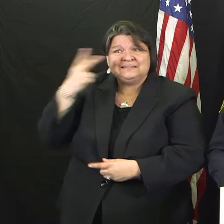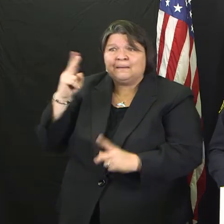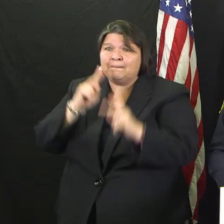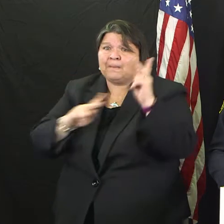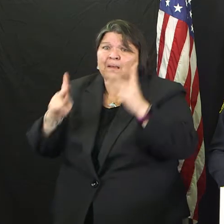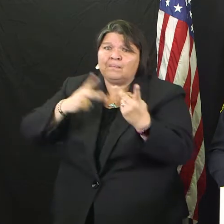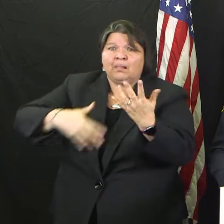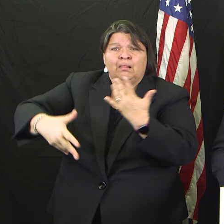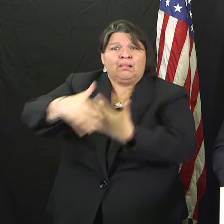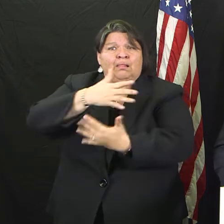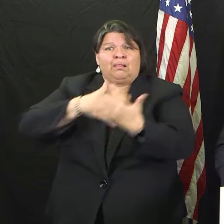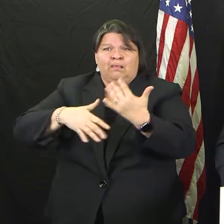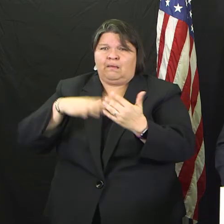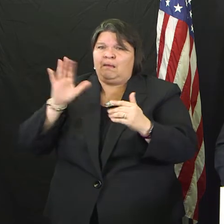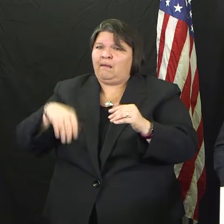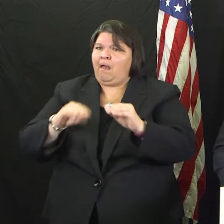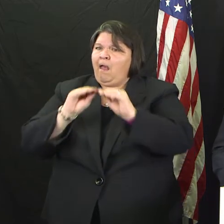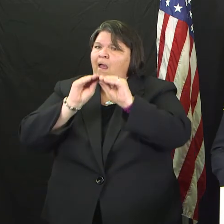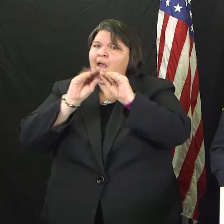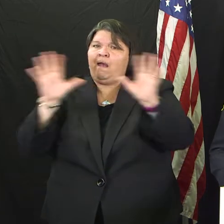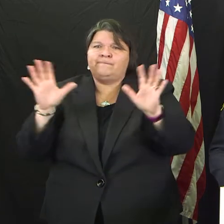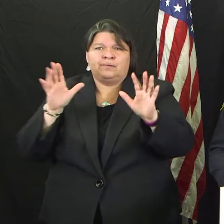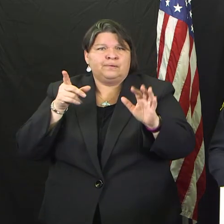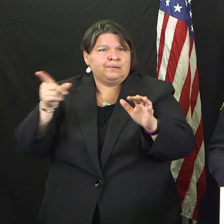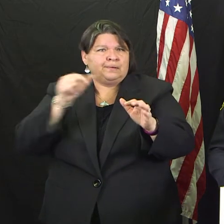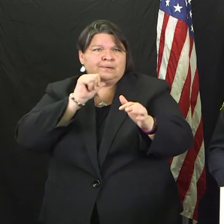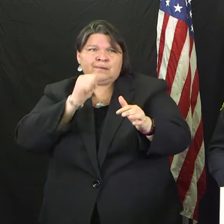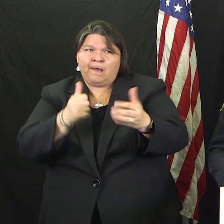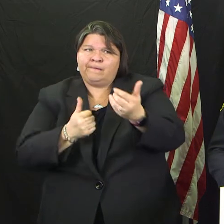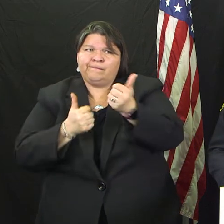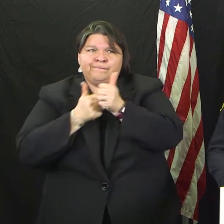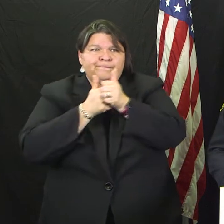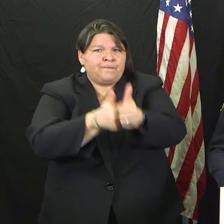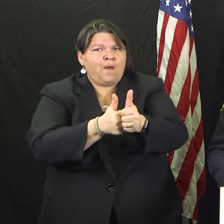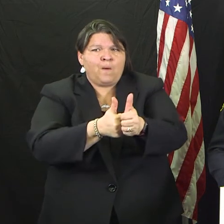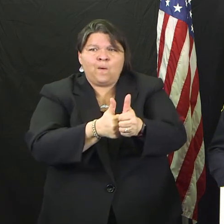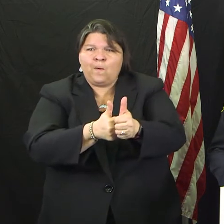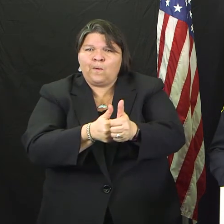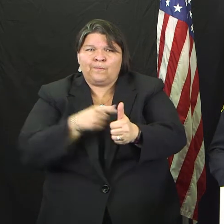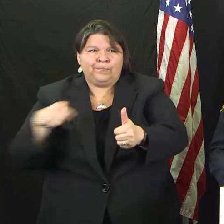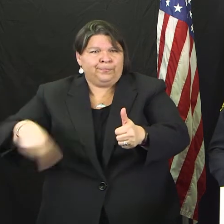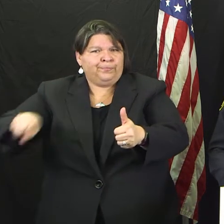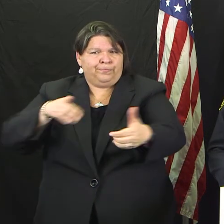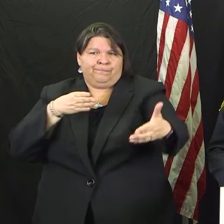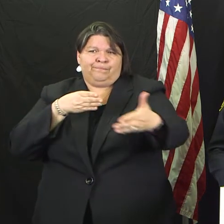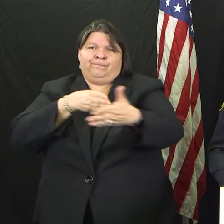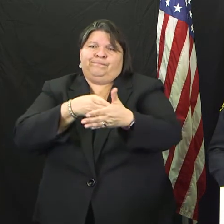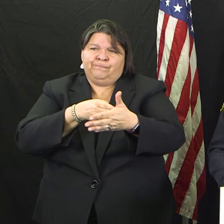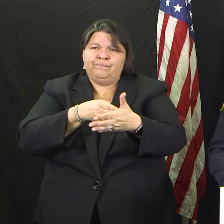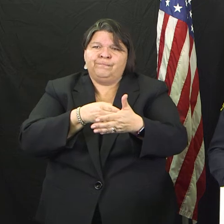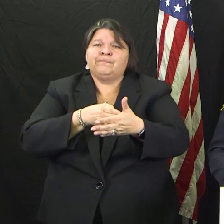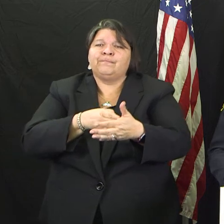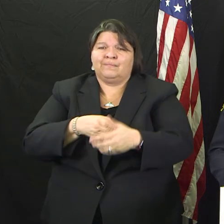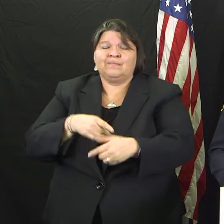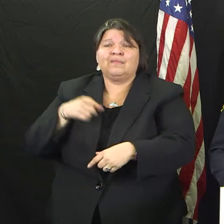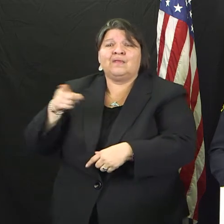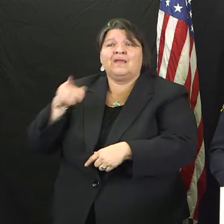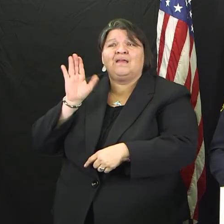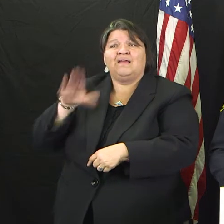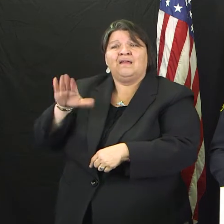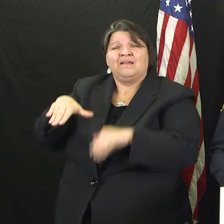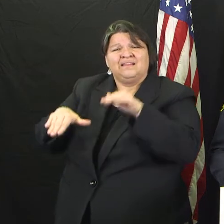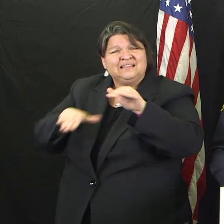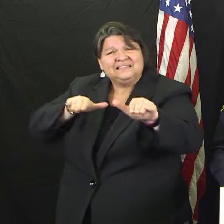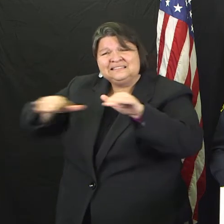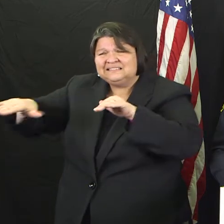are informing them about this order so that they may adhere to it. We get amazing compliance from the